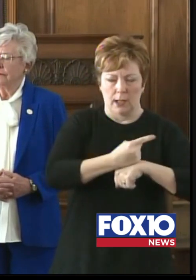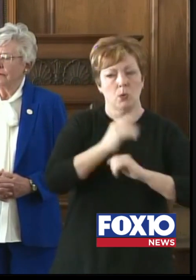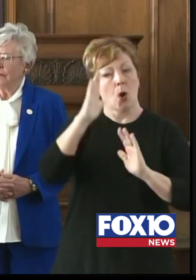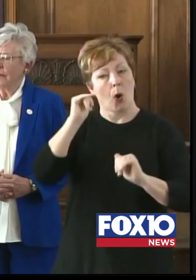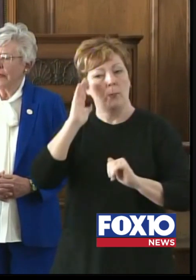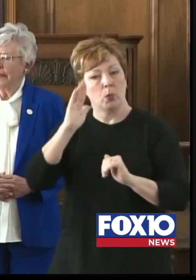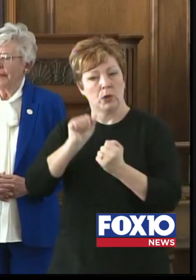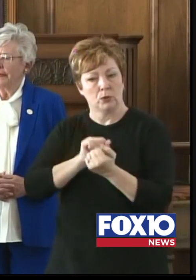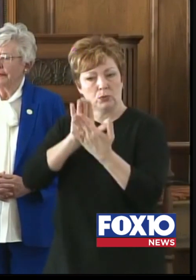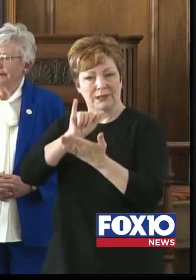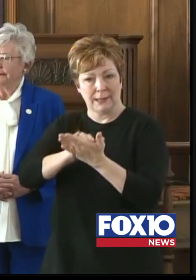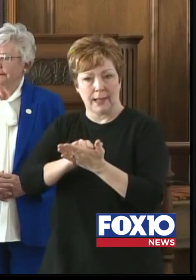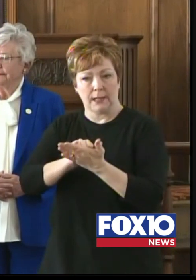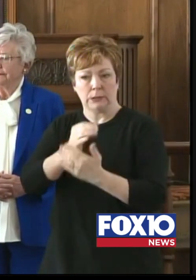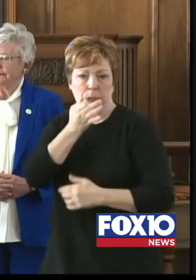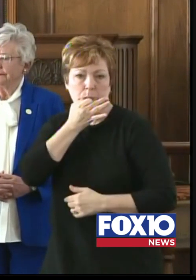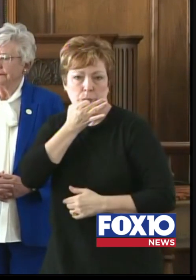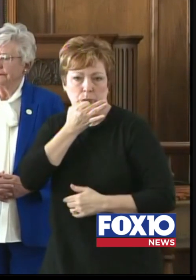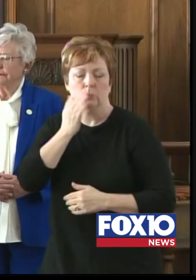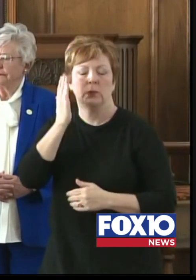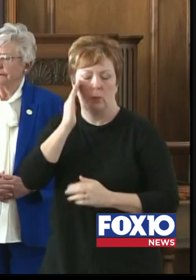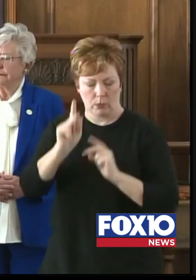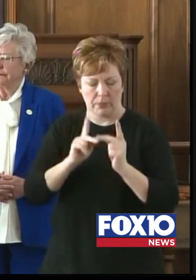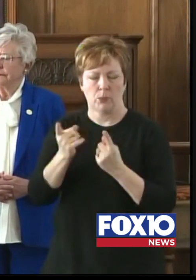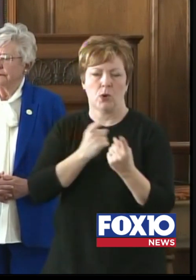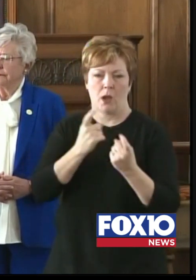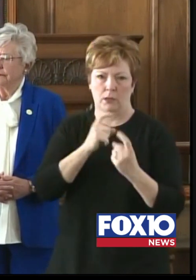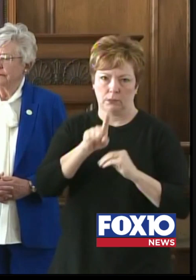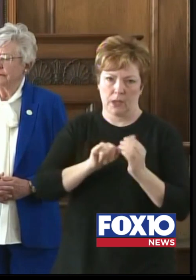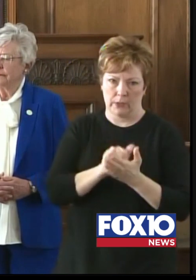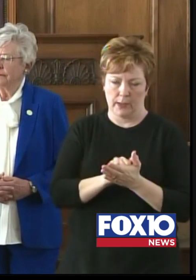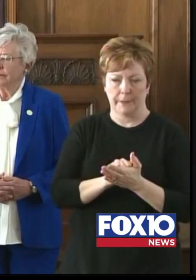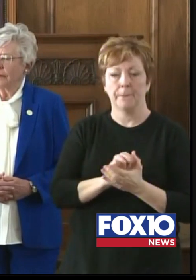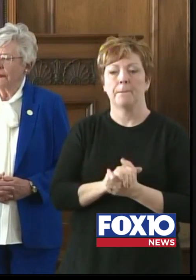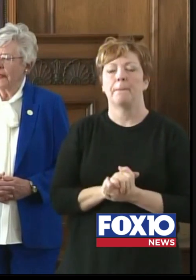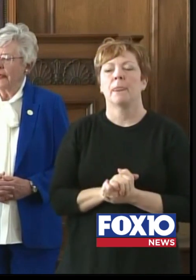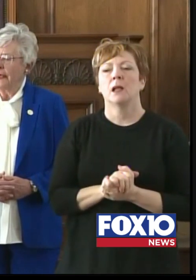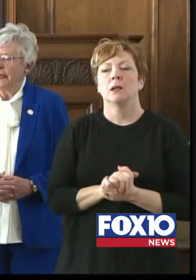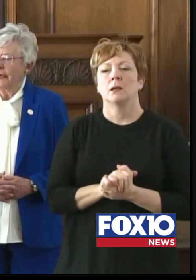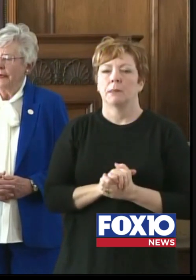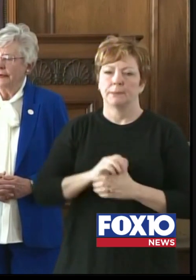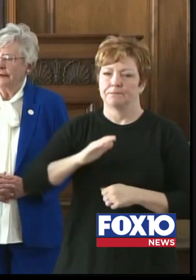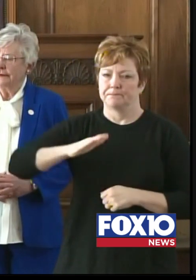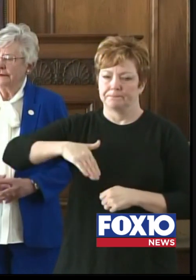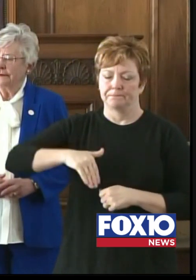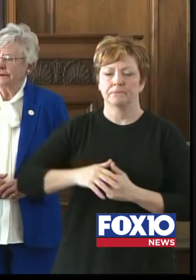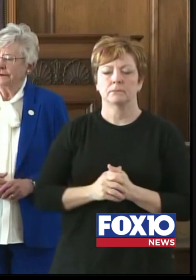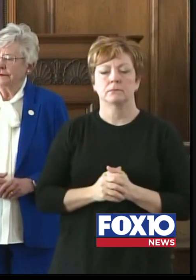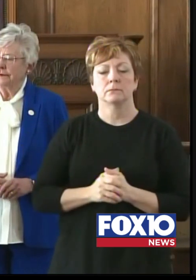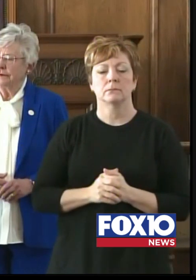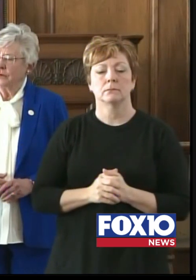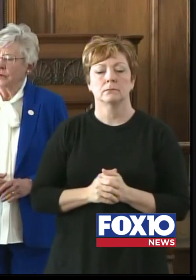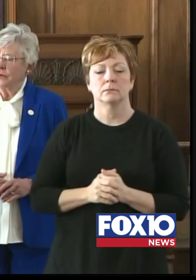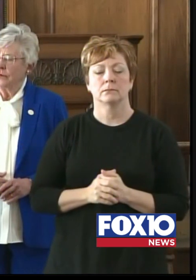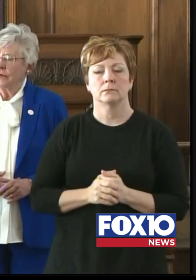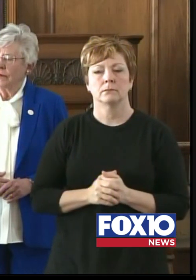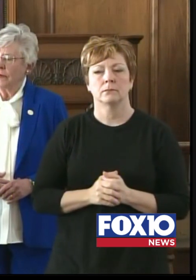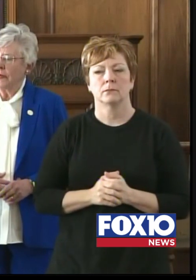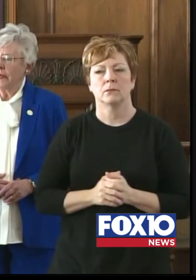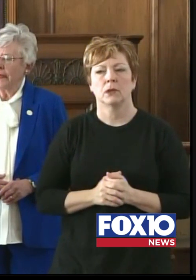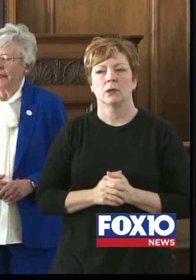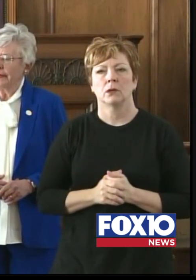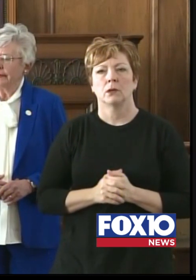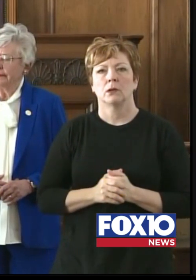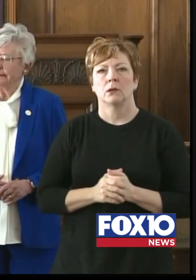continue to have a lot of questions about that. I'll be glad to mention to you later, if you like, about what we're doing around testing and